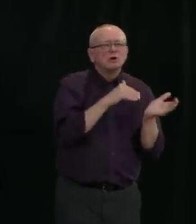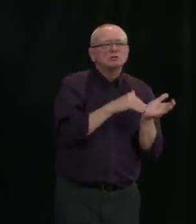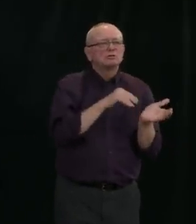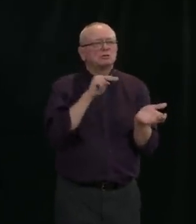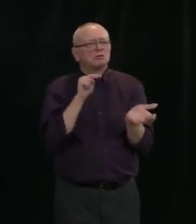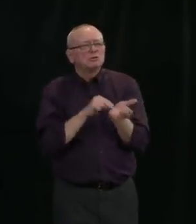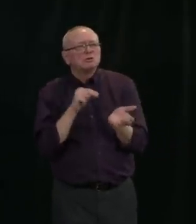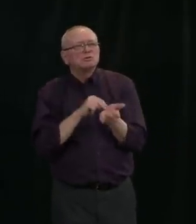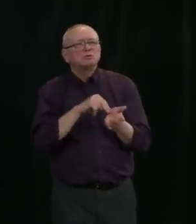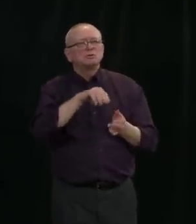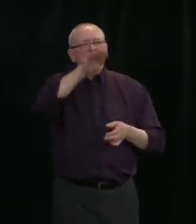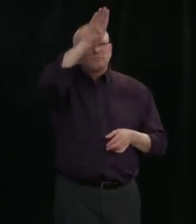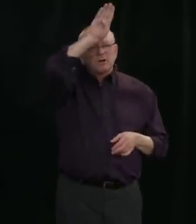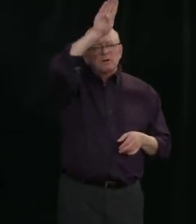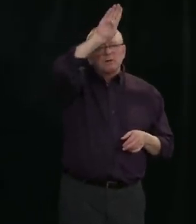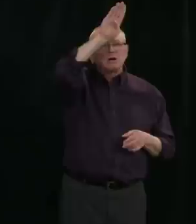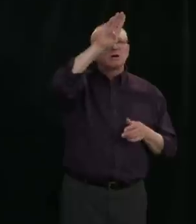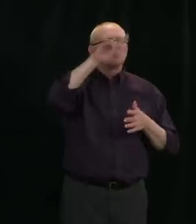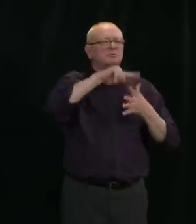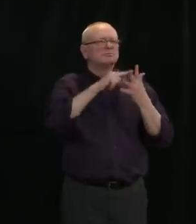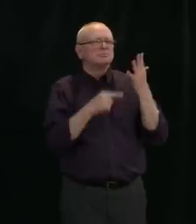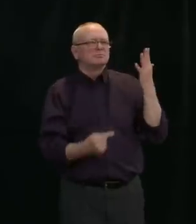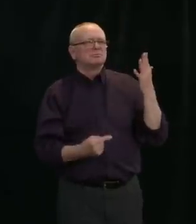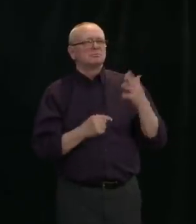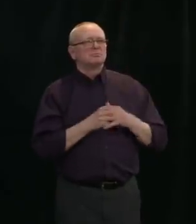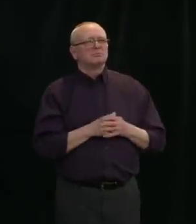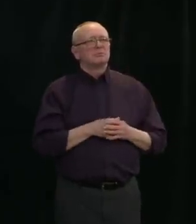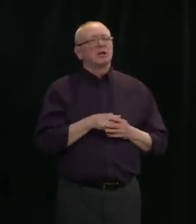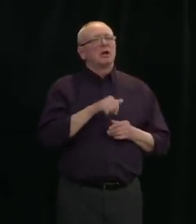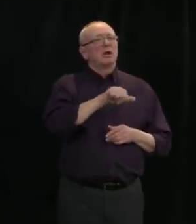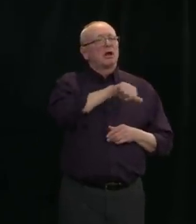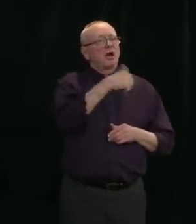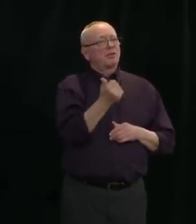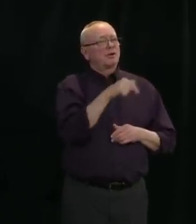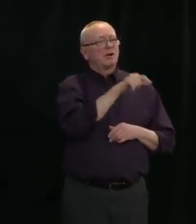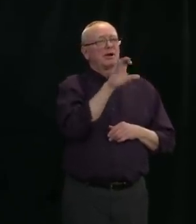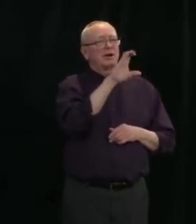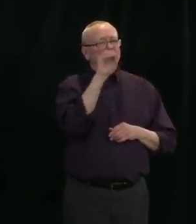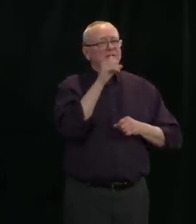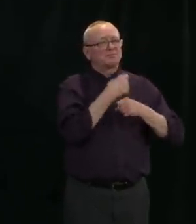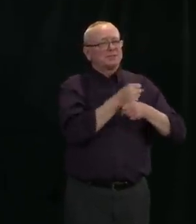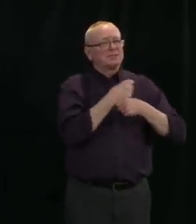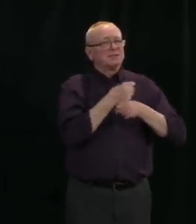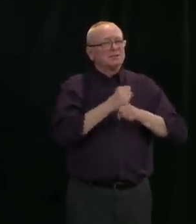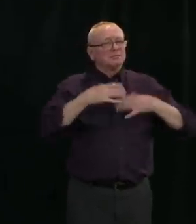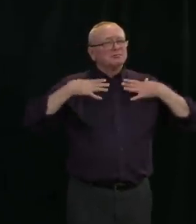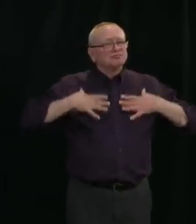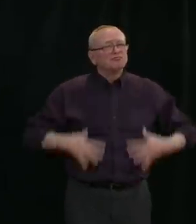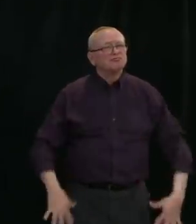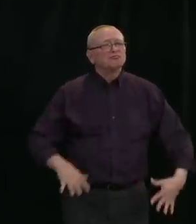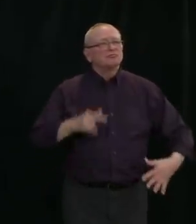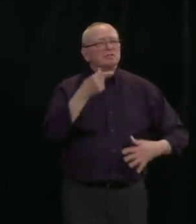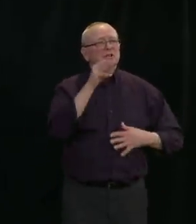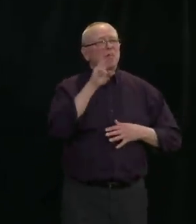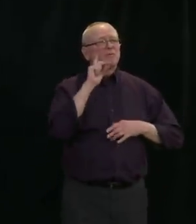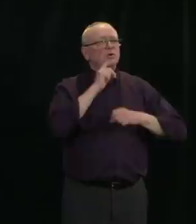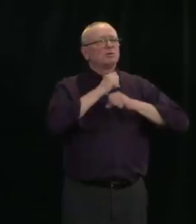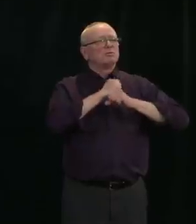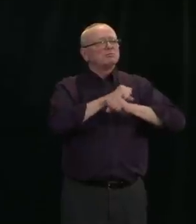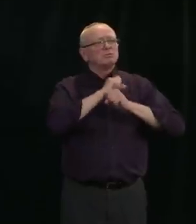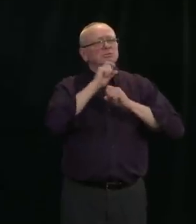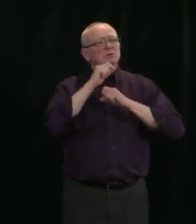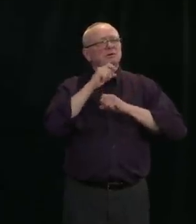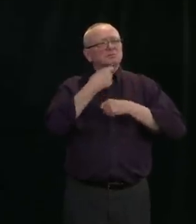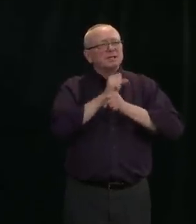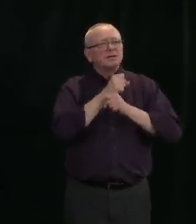has switched into producing protective gowns for healthcare workers, and we thank them. The Rebel Heart Water Hauling Company, love that